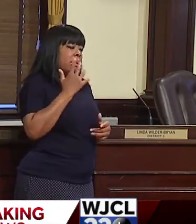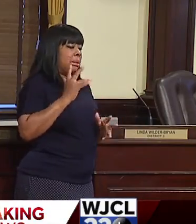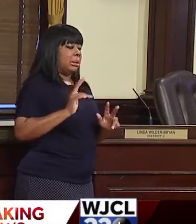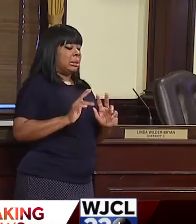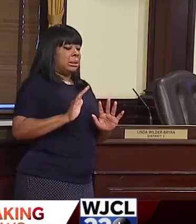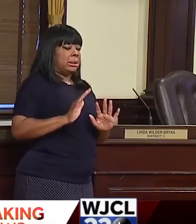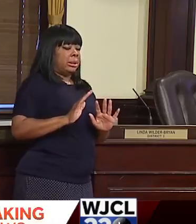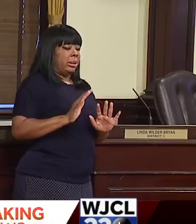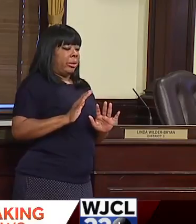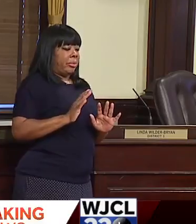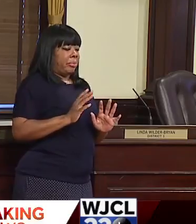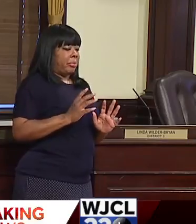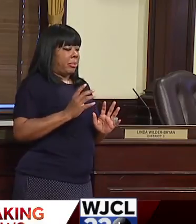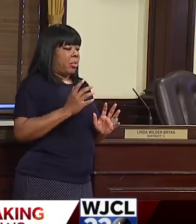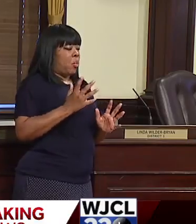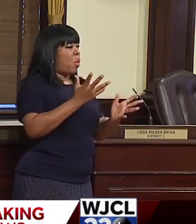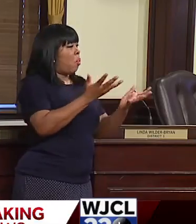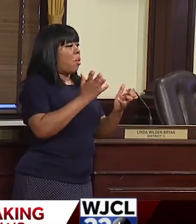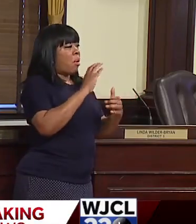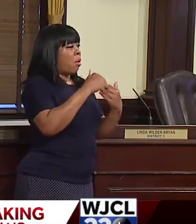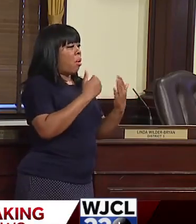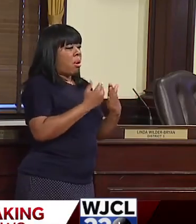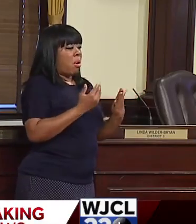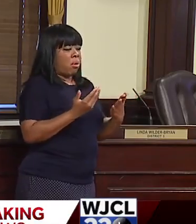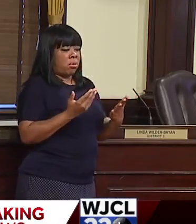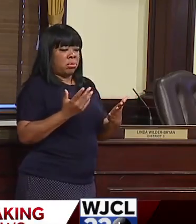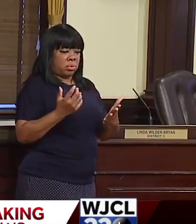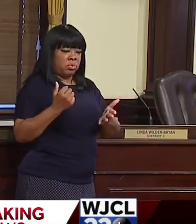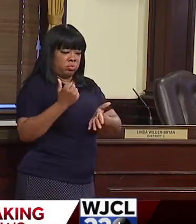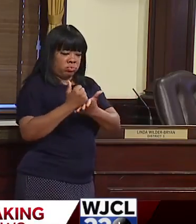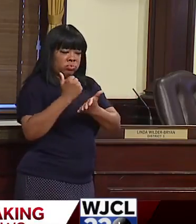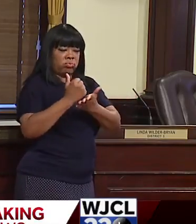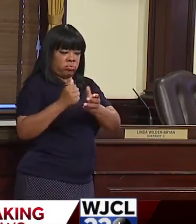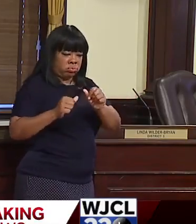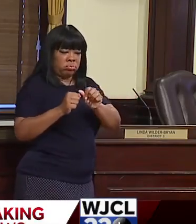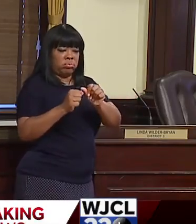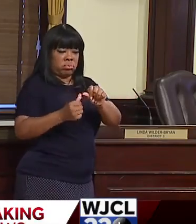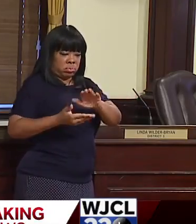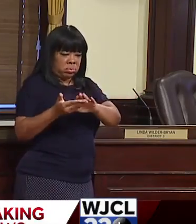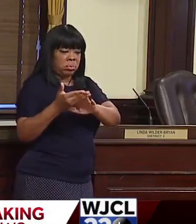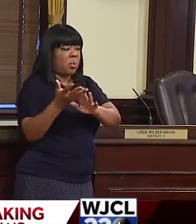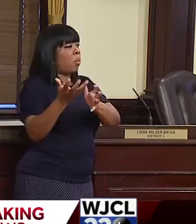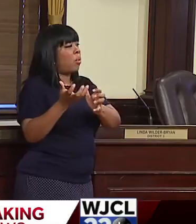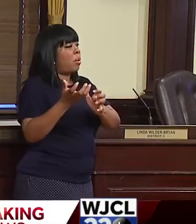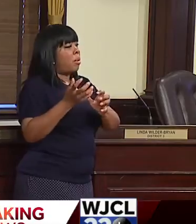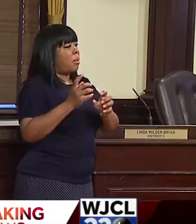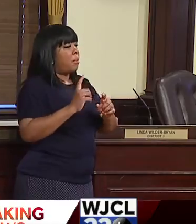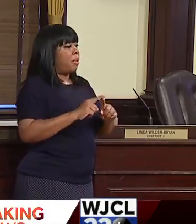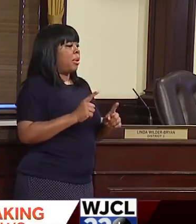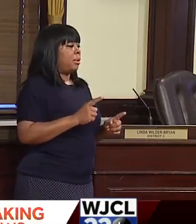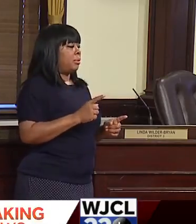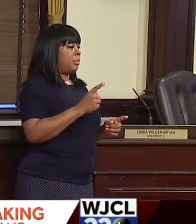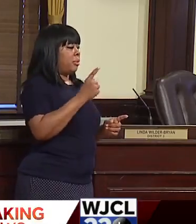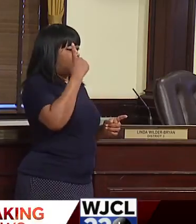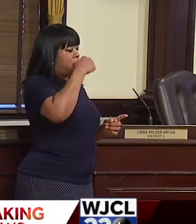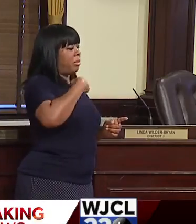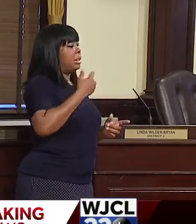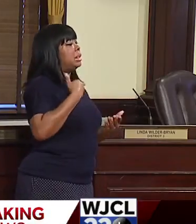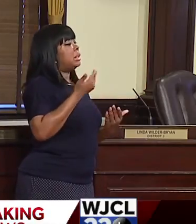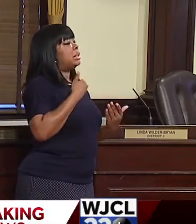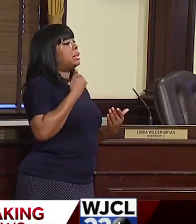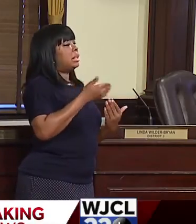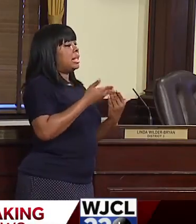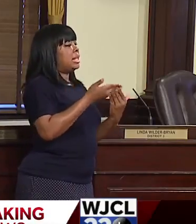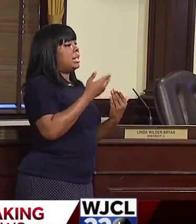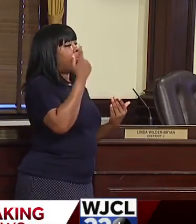again, the answer would be, you know, we want everybody to be able to survive. And so to me, that's why it's so easy just to say, you know what,